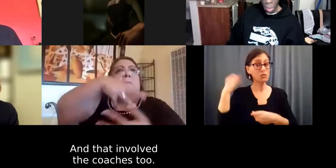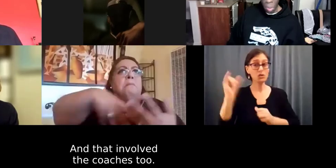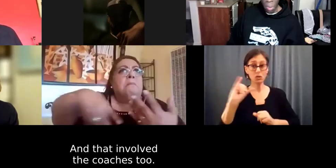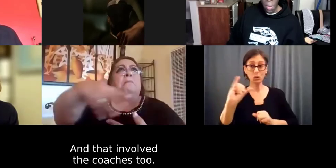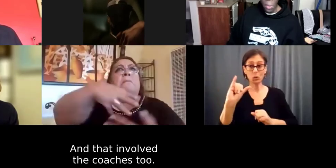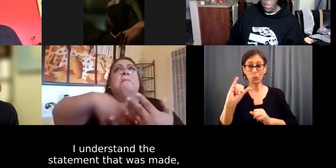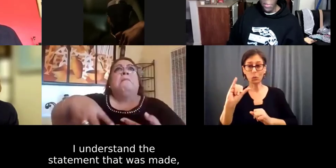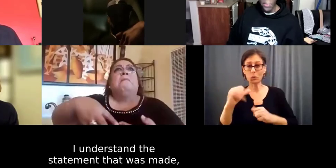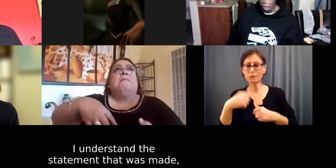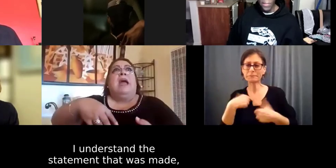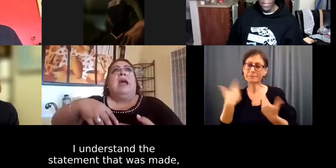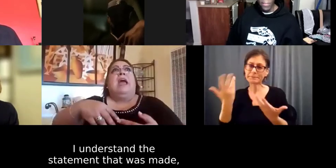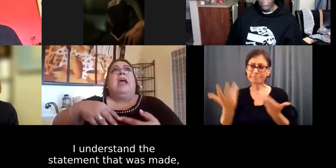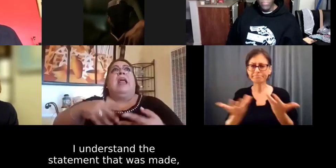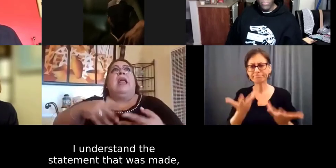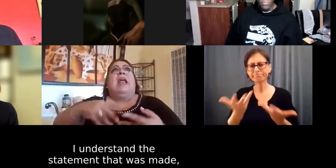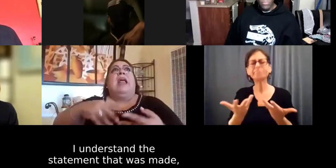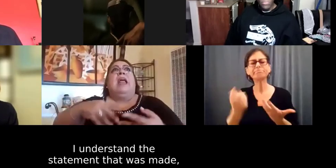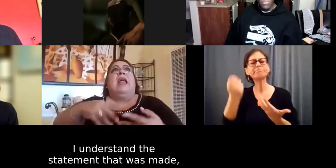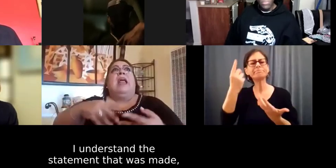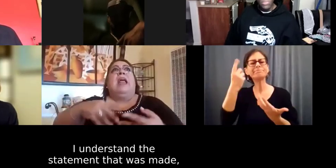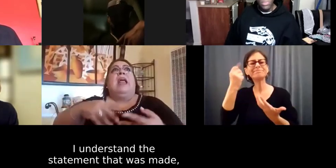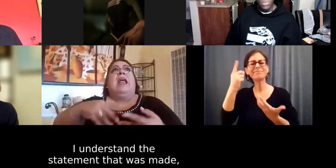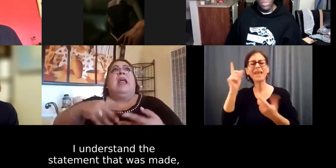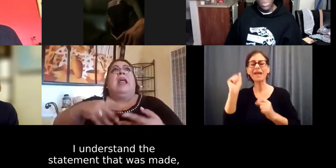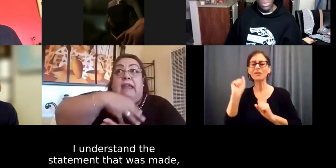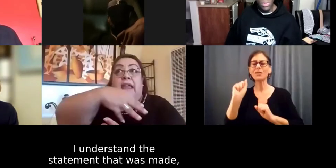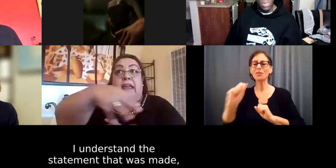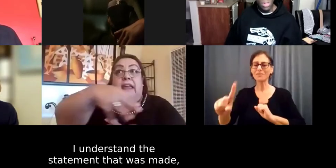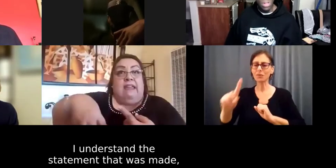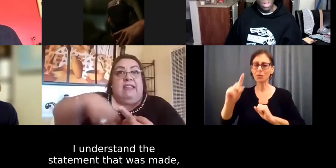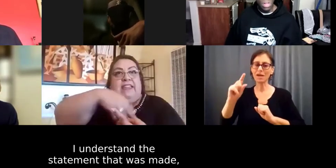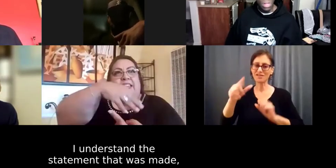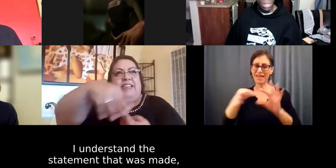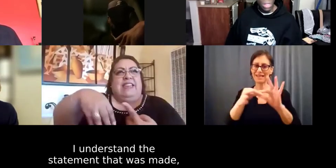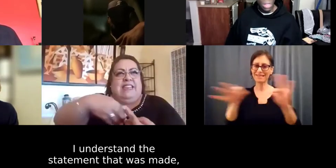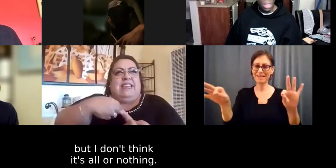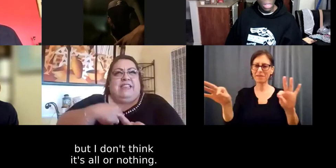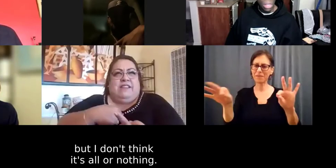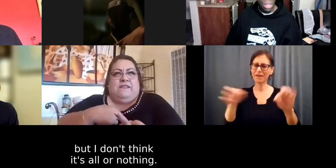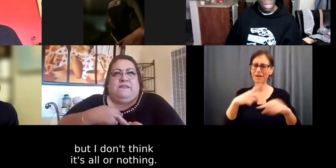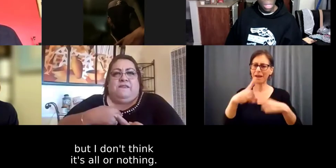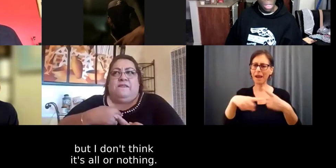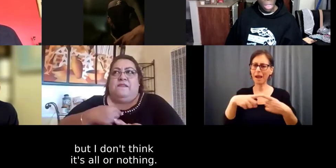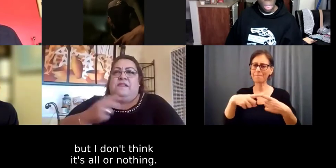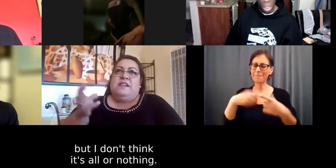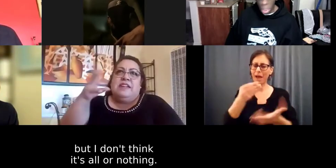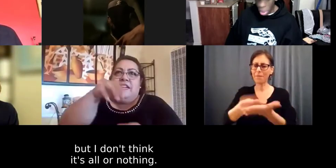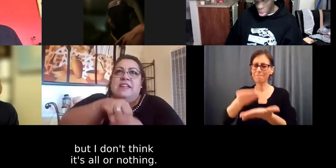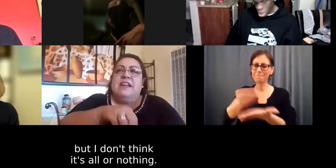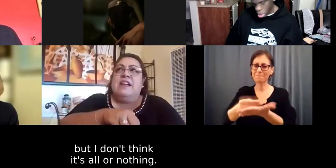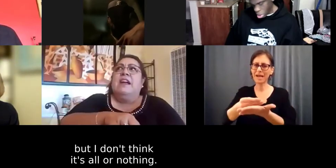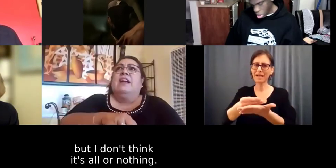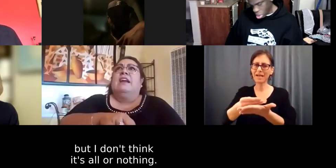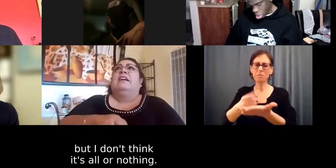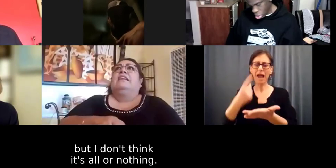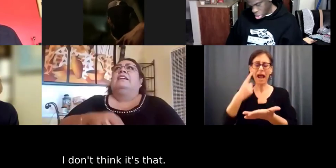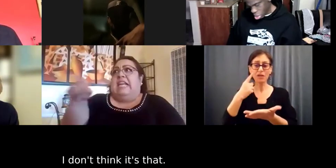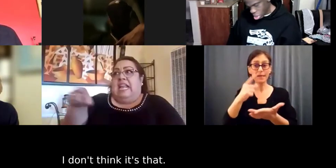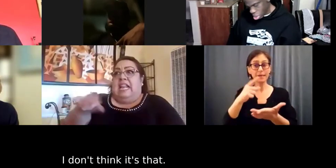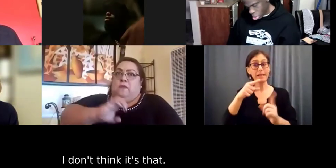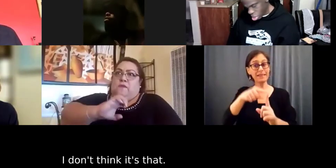So I don't, I mean, I understand the question that, you know, the, statement that was made, but I don't think it's an all or nothing.